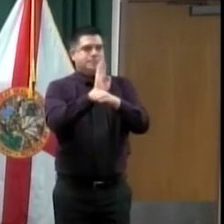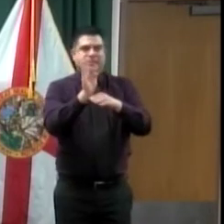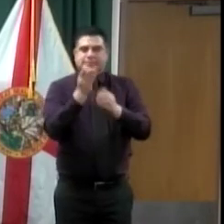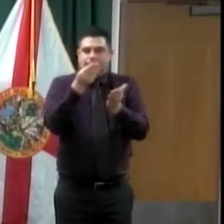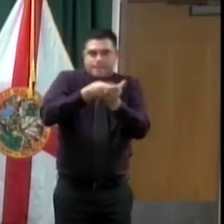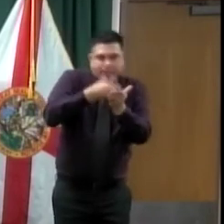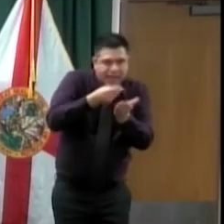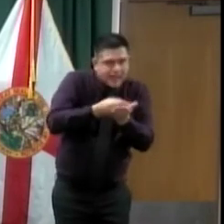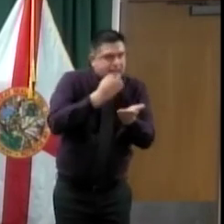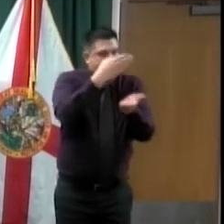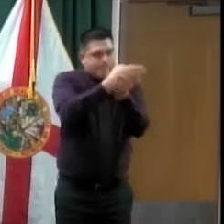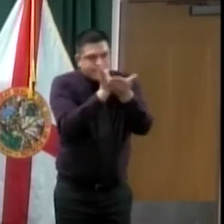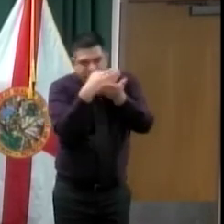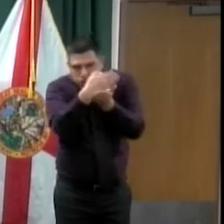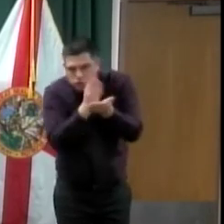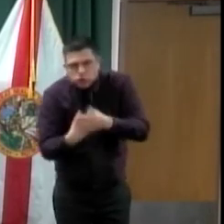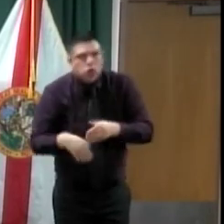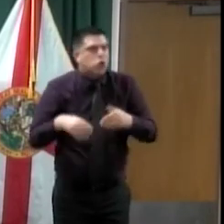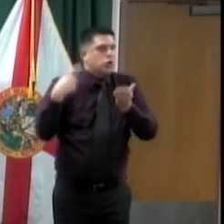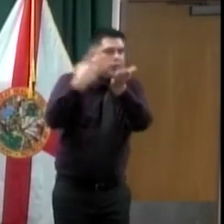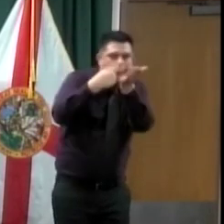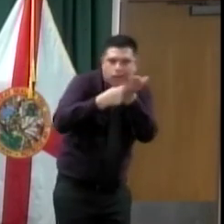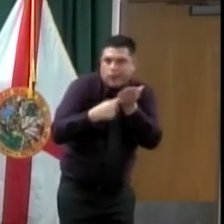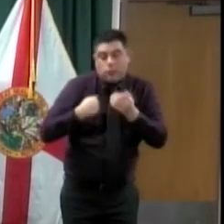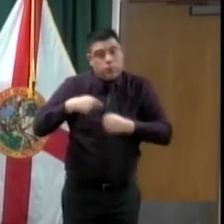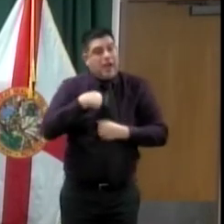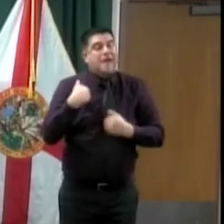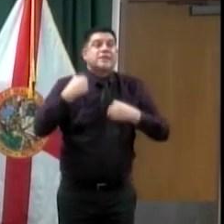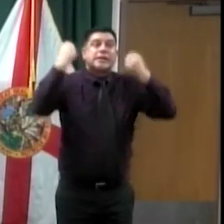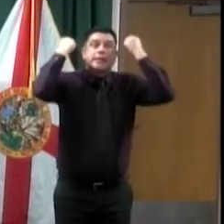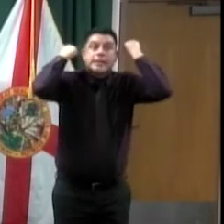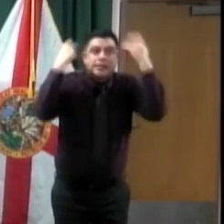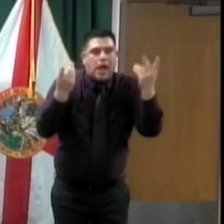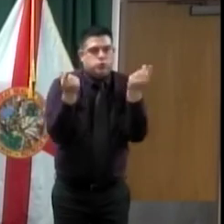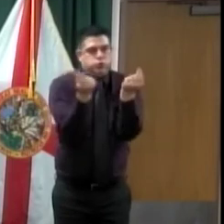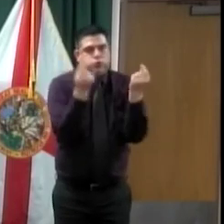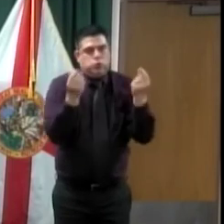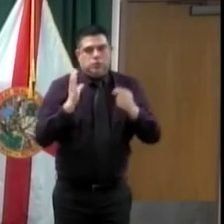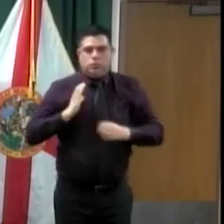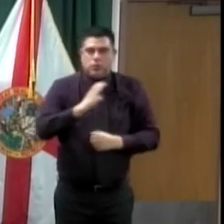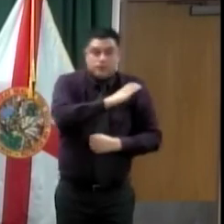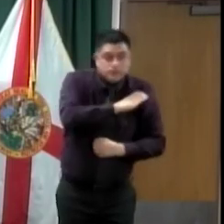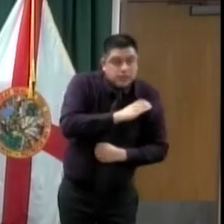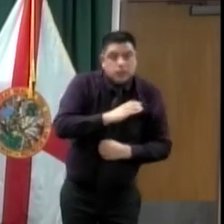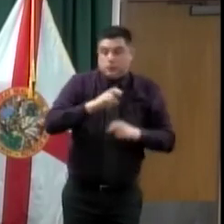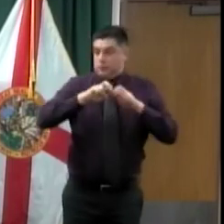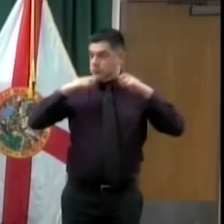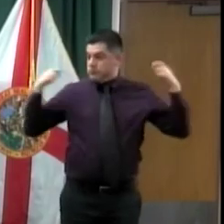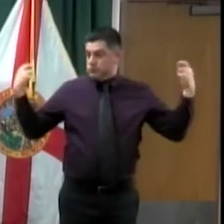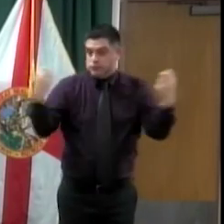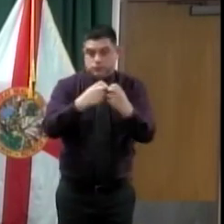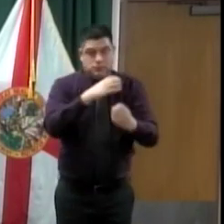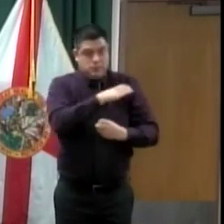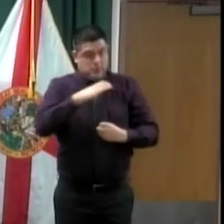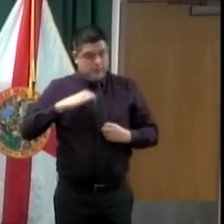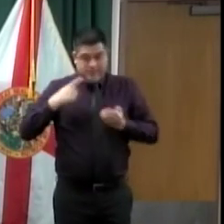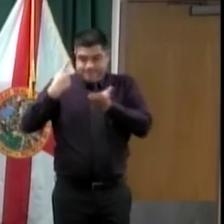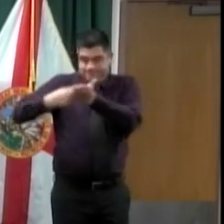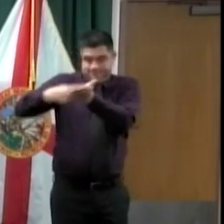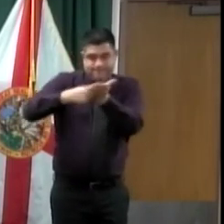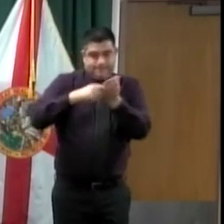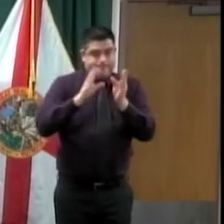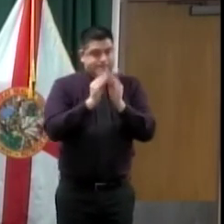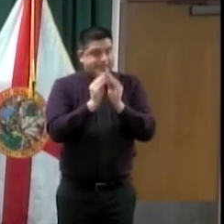do we have reserves that we're able to dip into in order to help facilitate that. These are